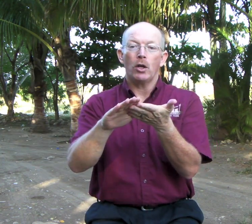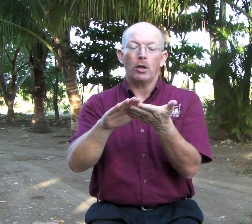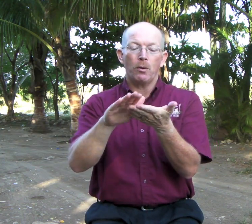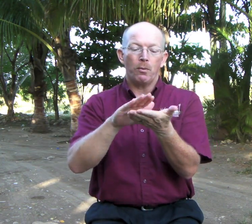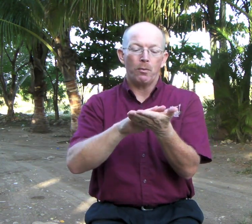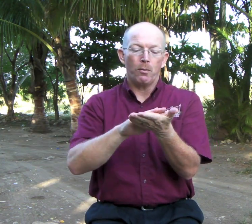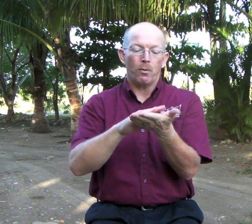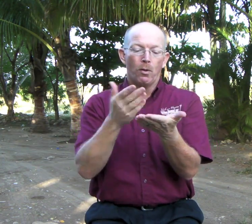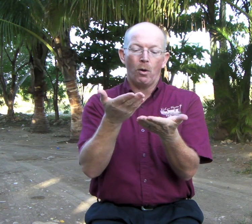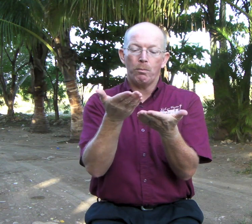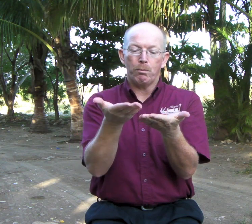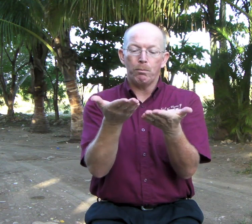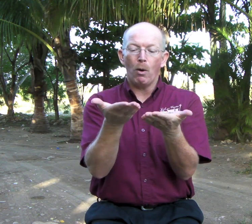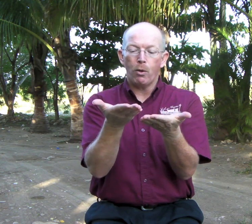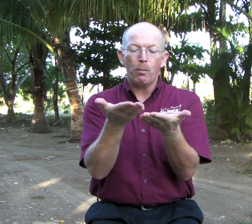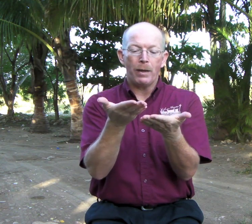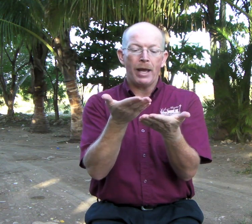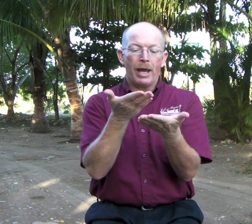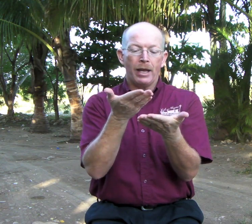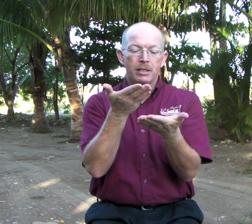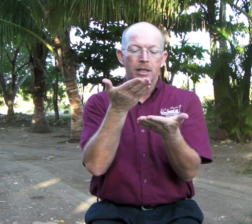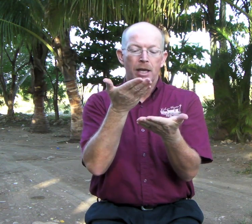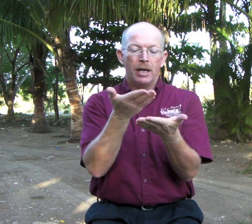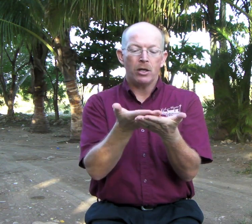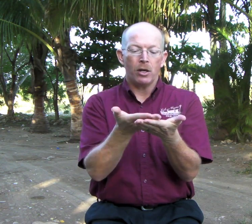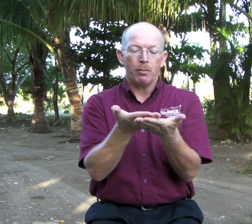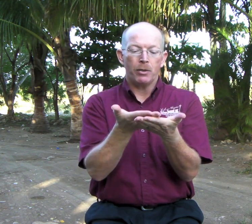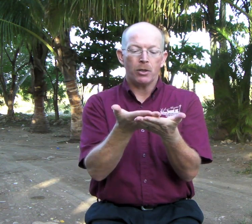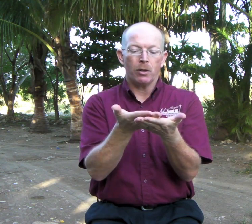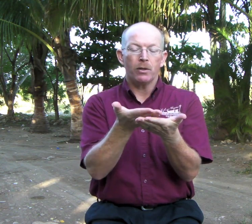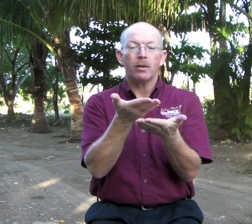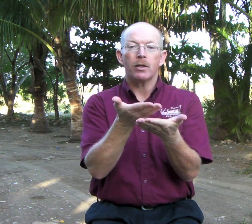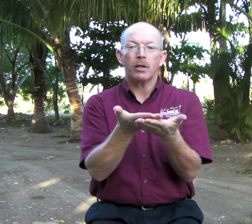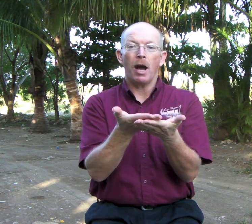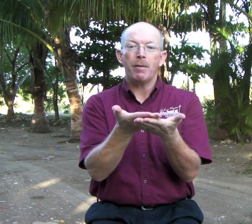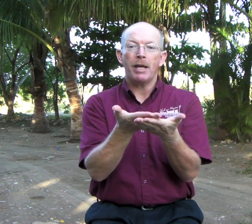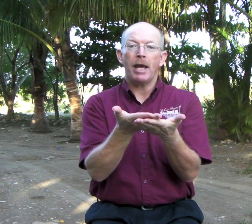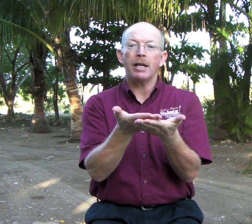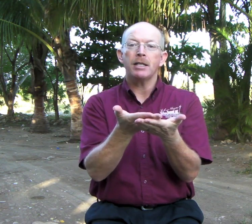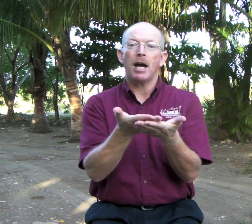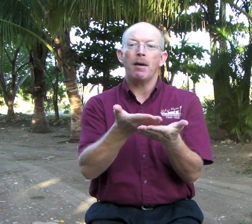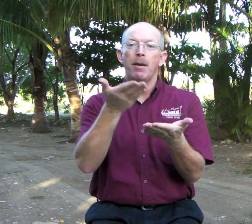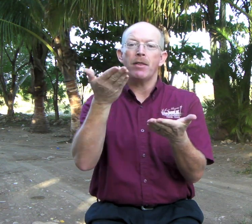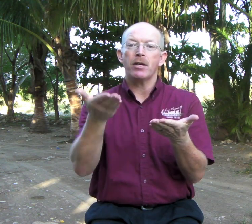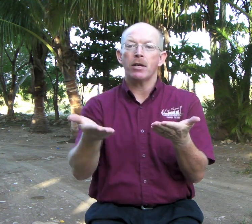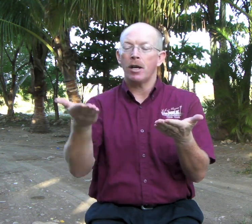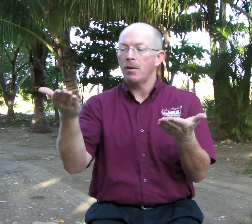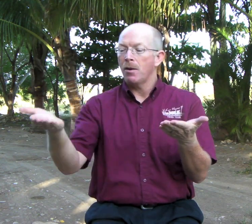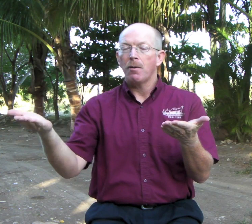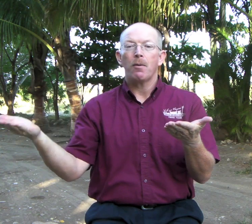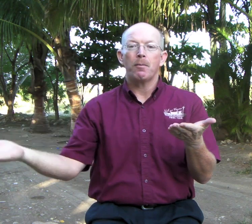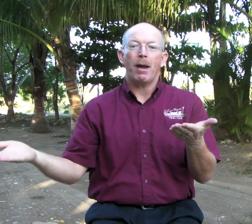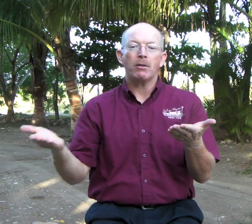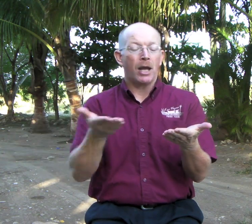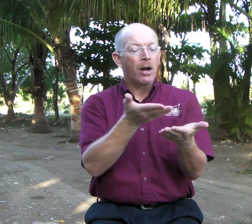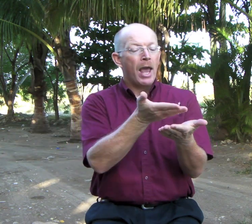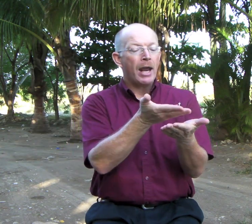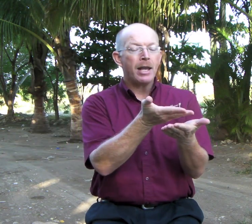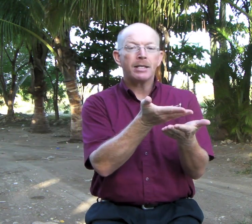both open hands and you're going to put your, your dominant hand on top and then you're going to bounce out. And it's